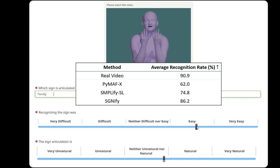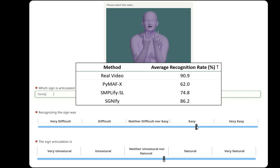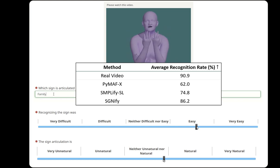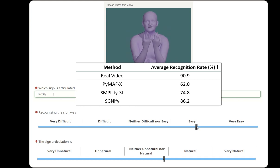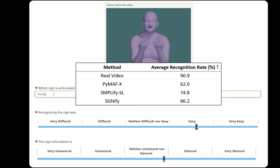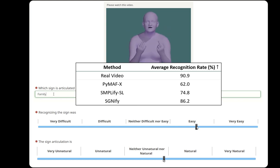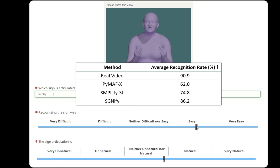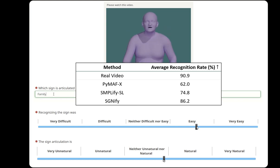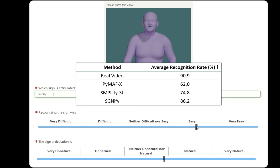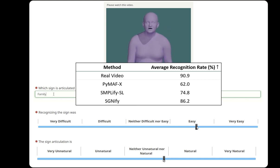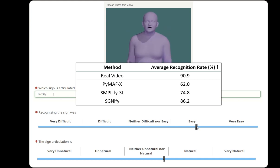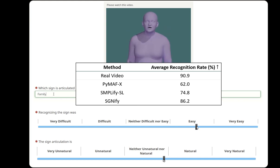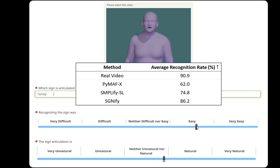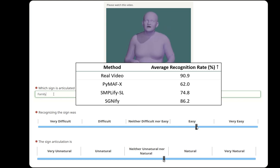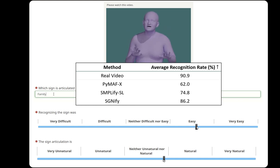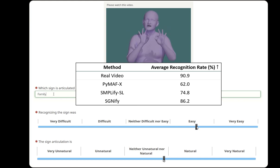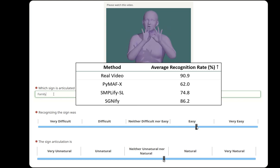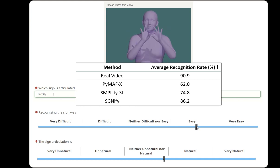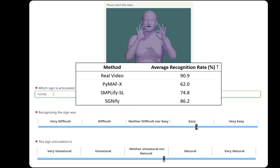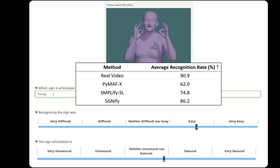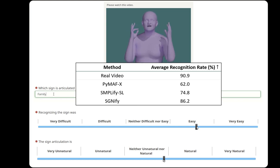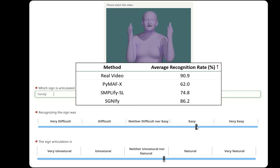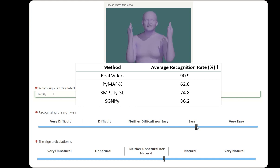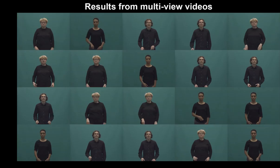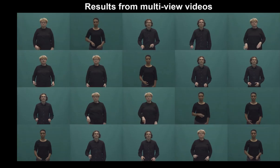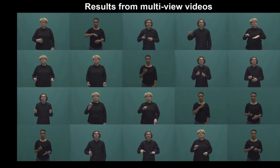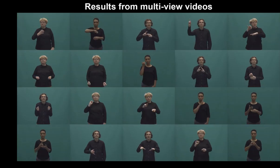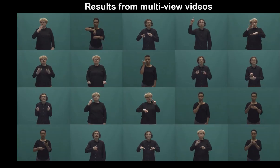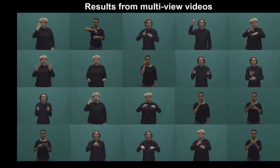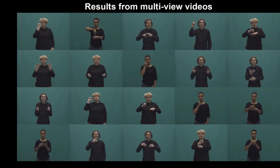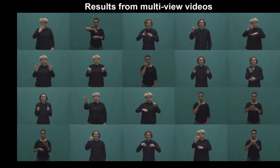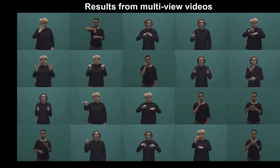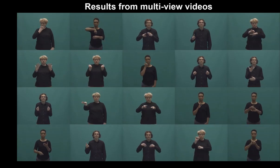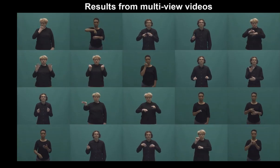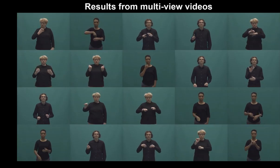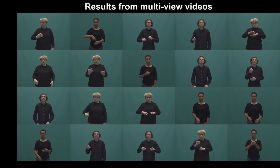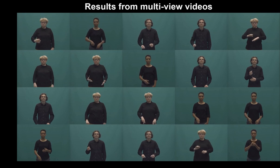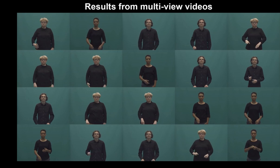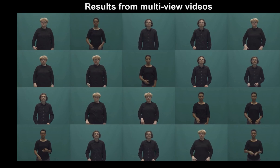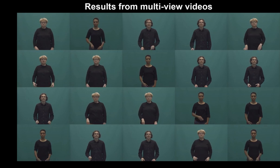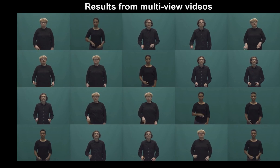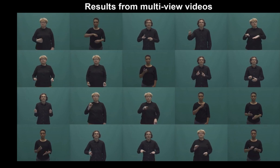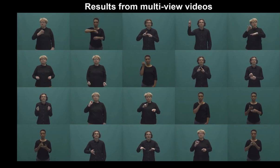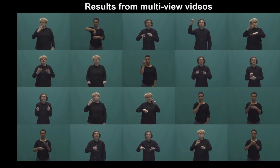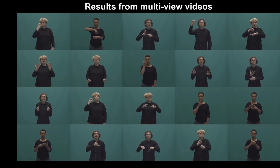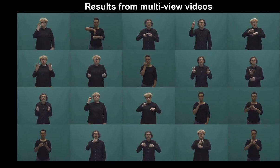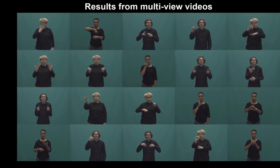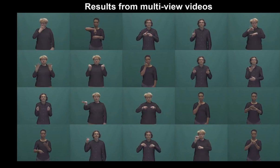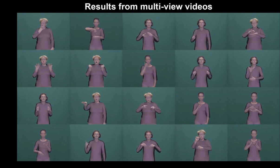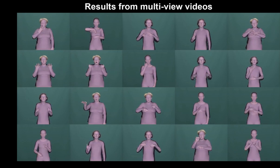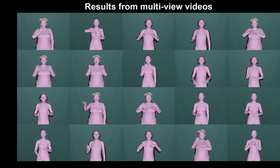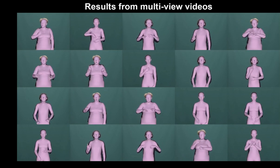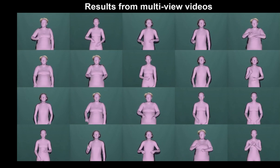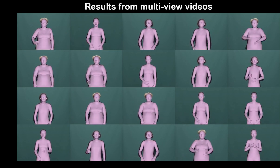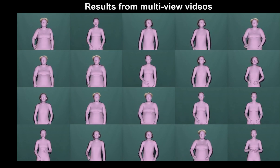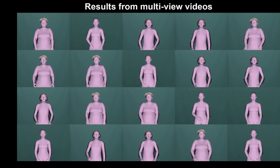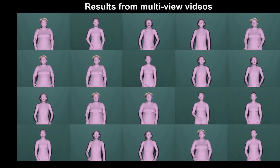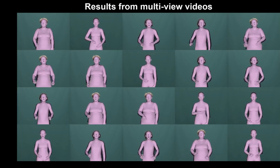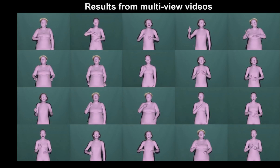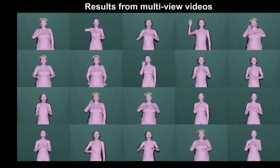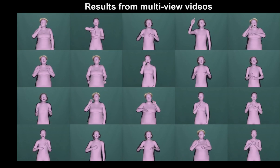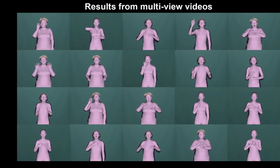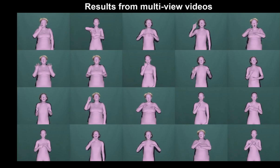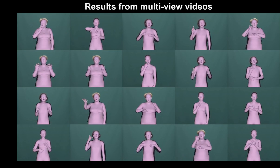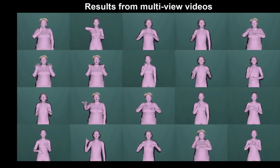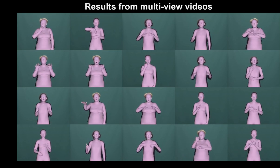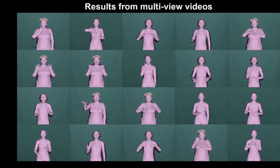significantly better than the other methods. If multi-view video is available, Signify is easily extended